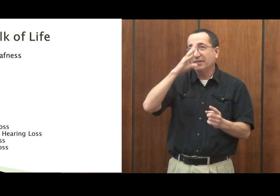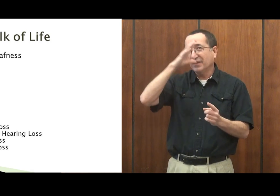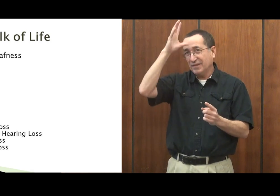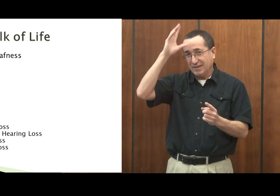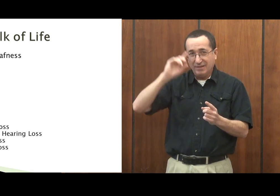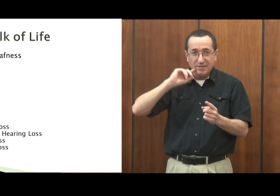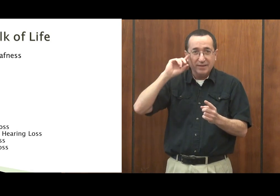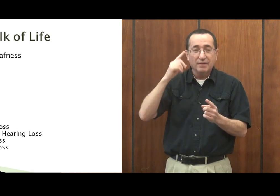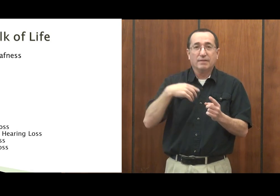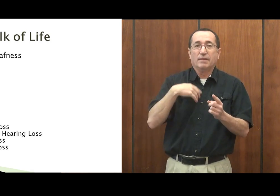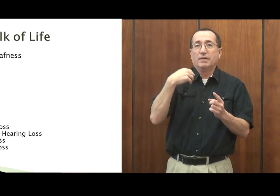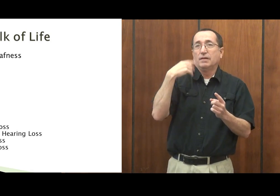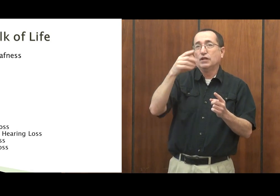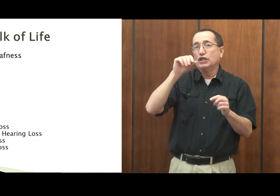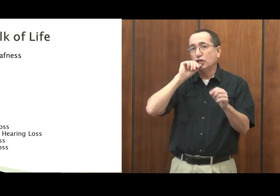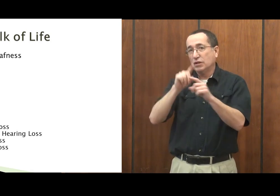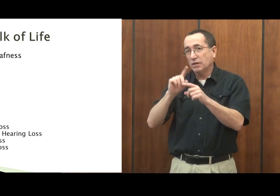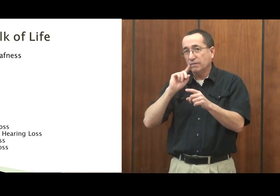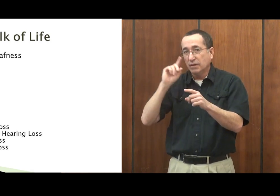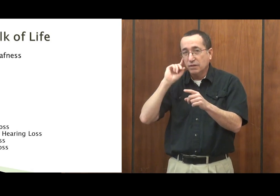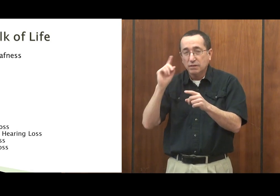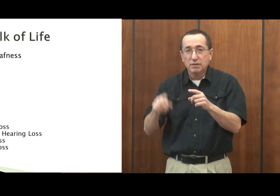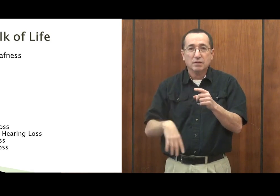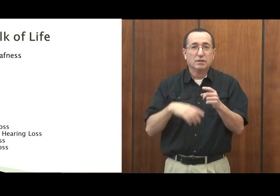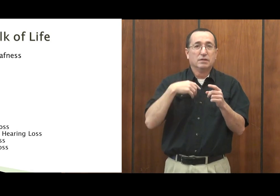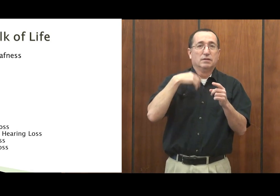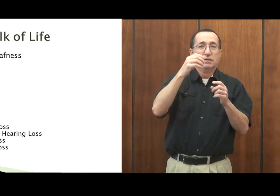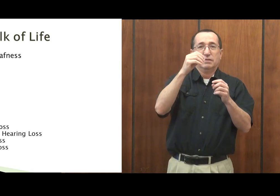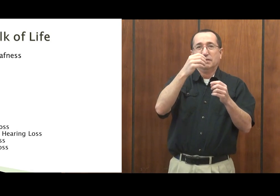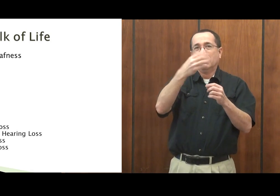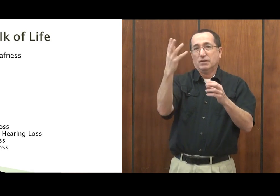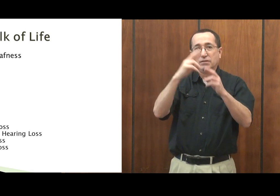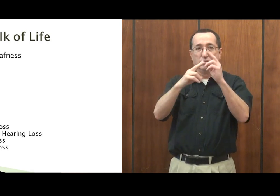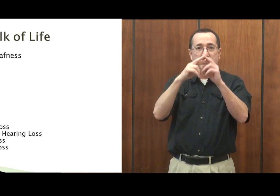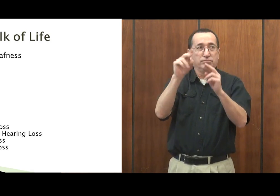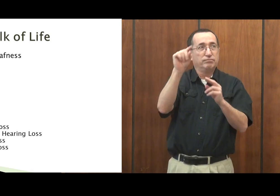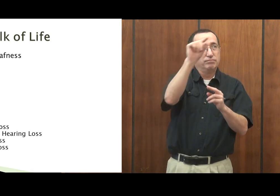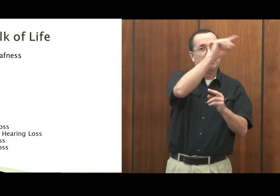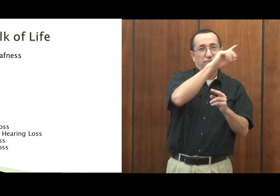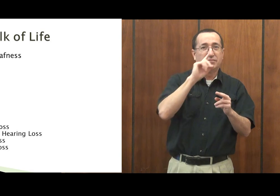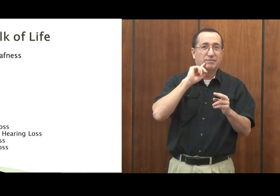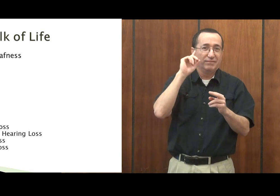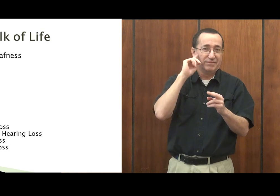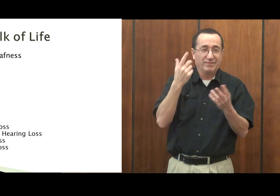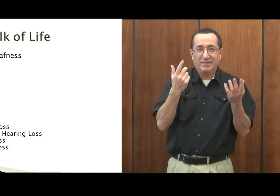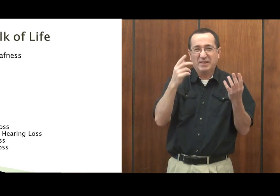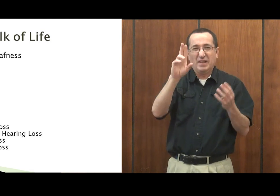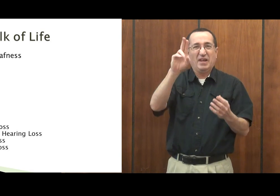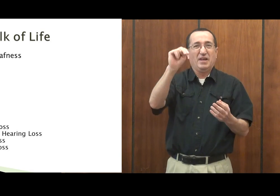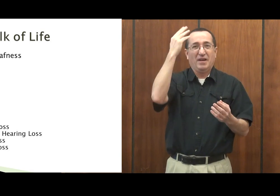My parents are deaf. My sister is deaf. Many of my relatives are deaf.